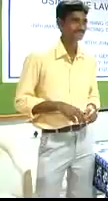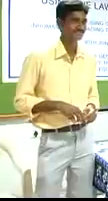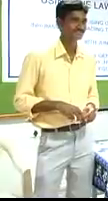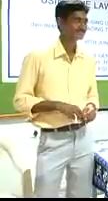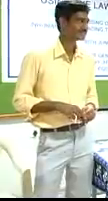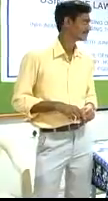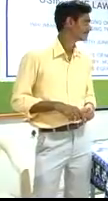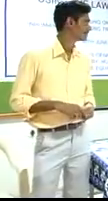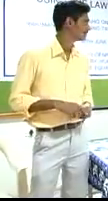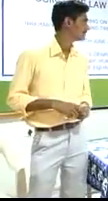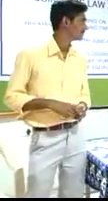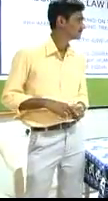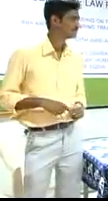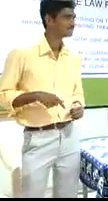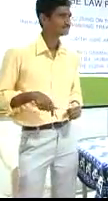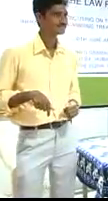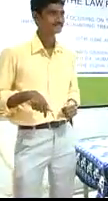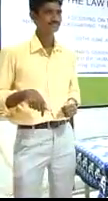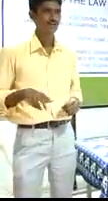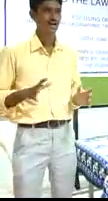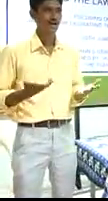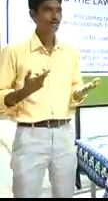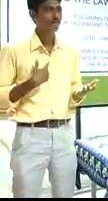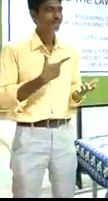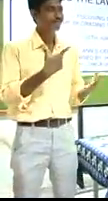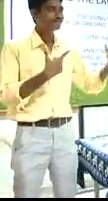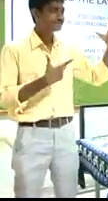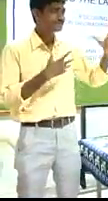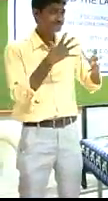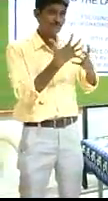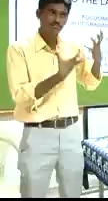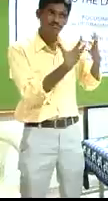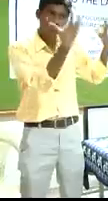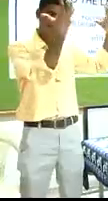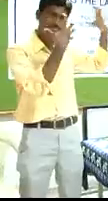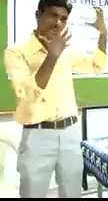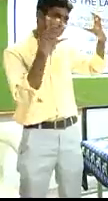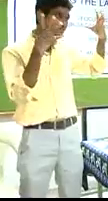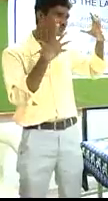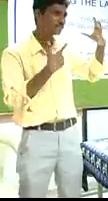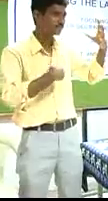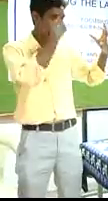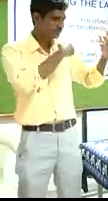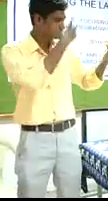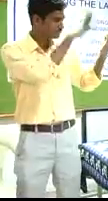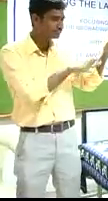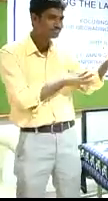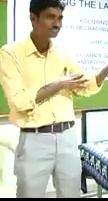happens when this radiation goes through the tissues of the body?